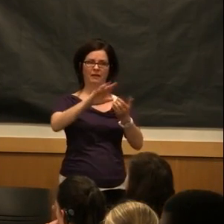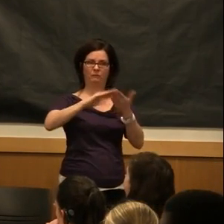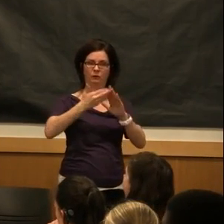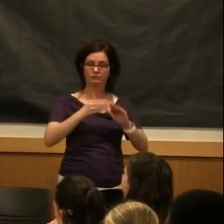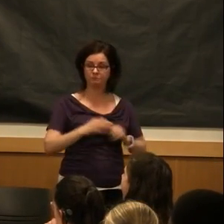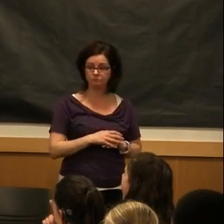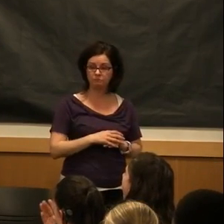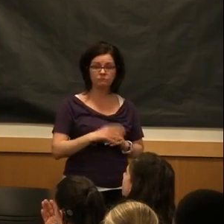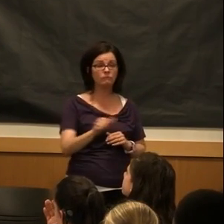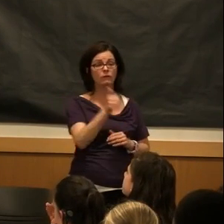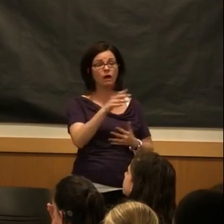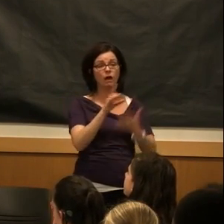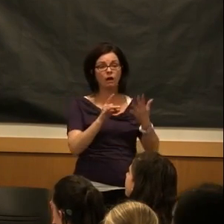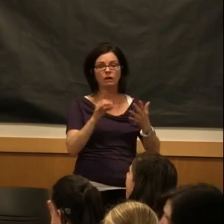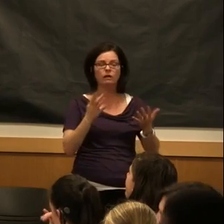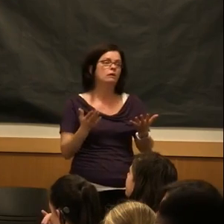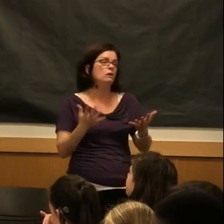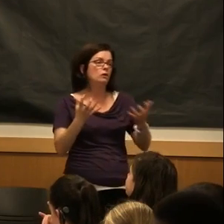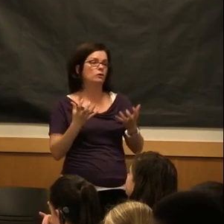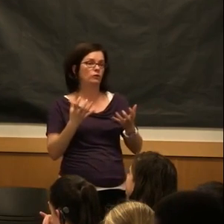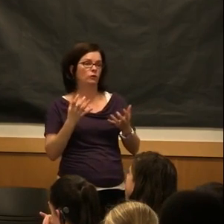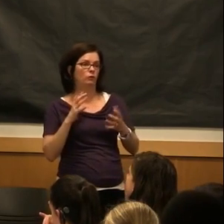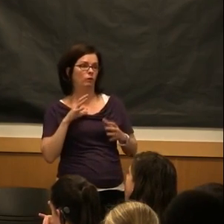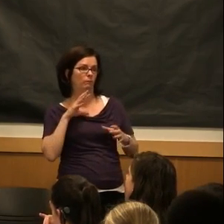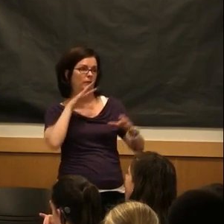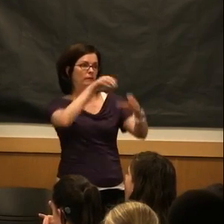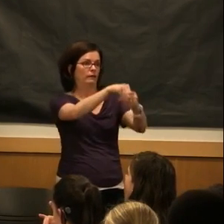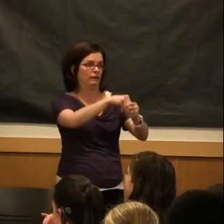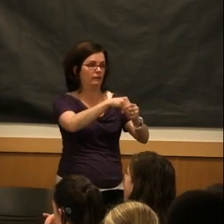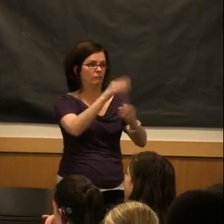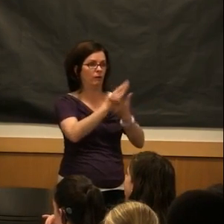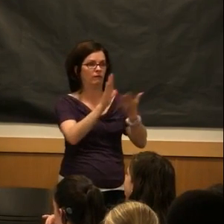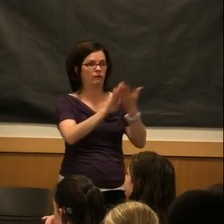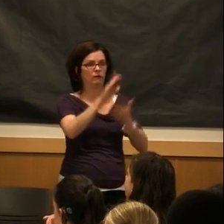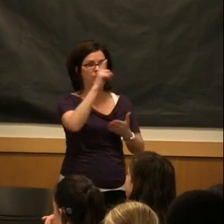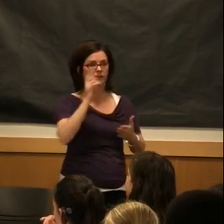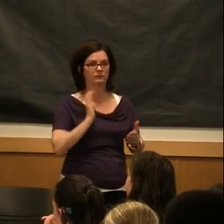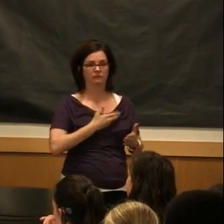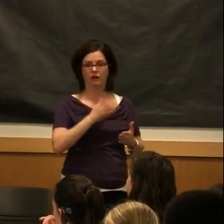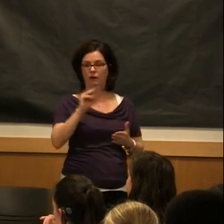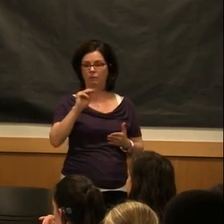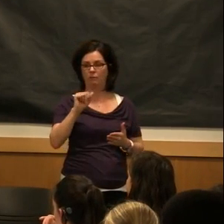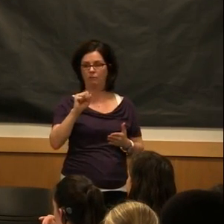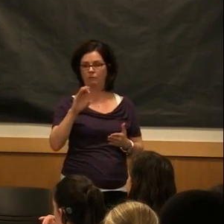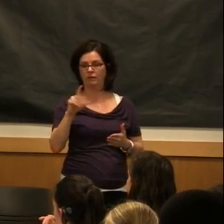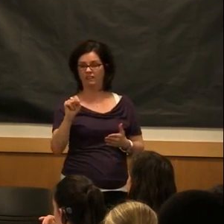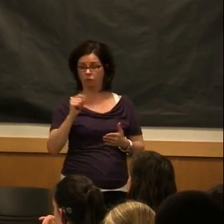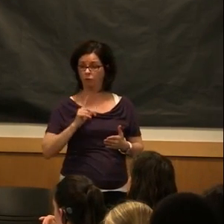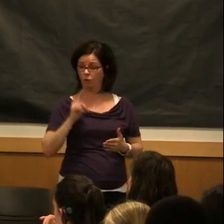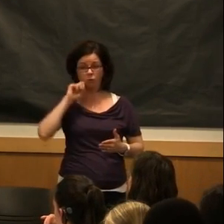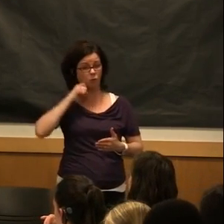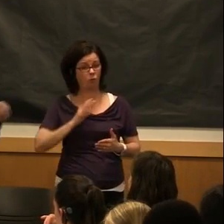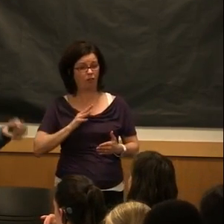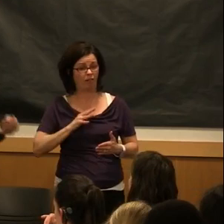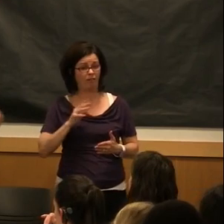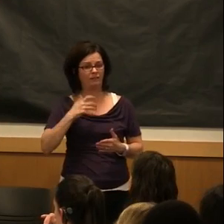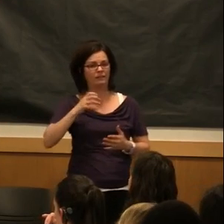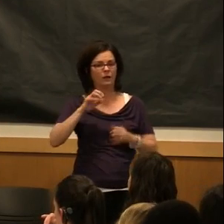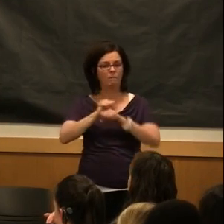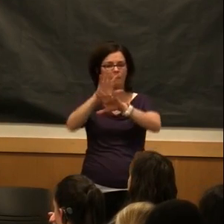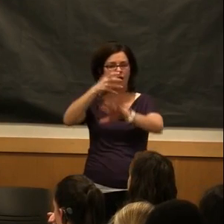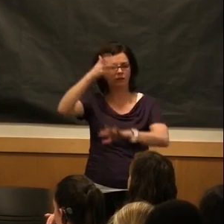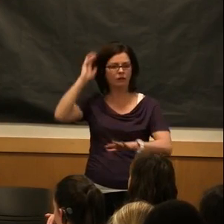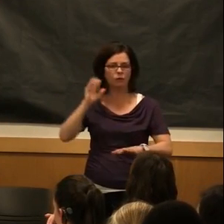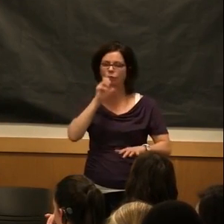like wanting to be a part of a college because of their mascot. I think we have a very cool mascot. We're the mountain lions. We don't